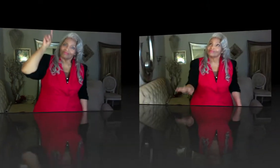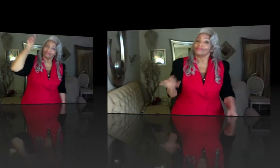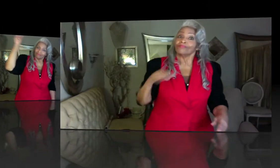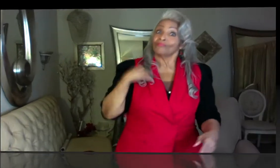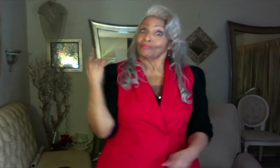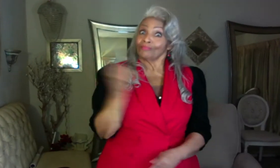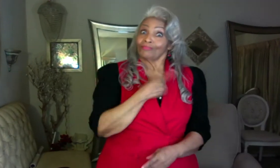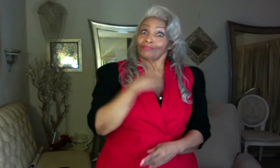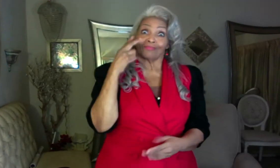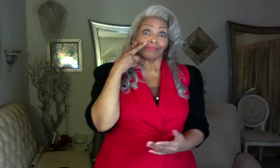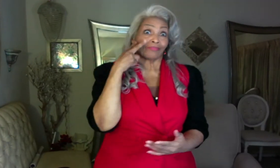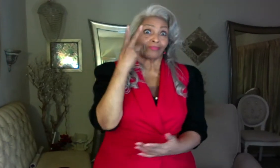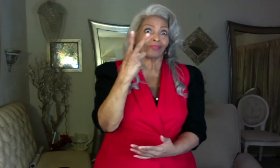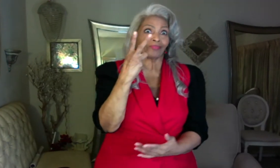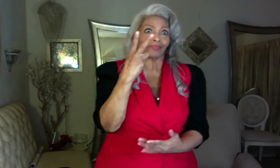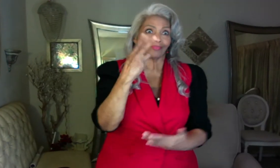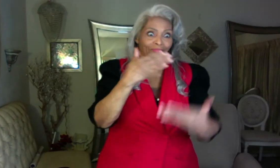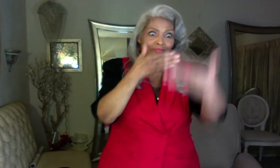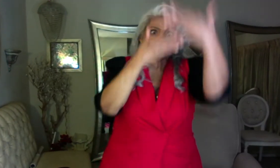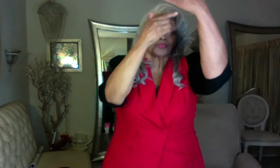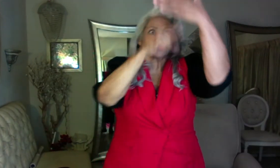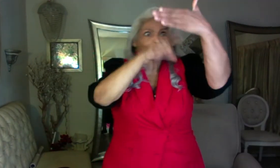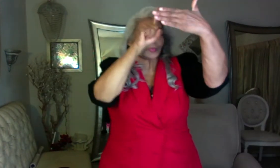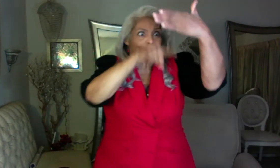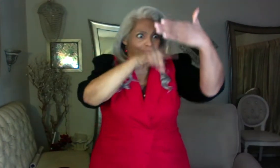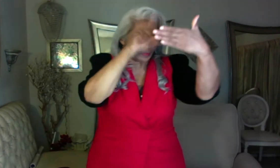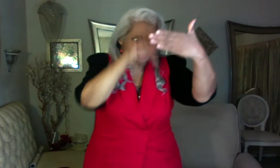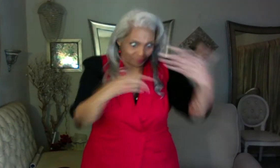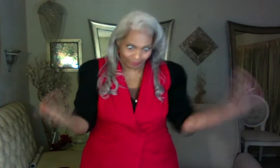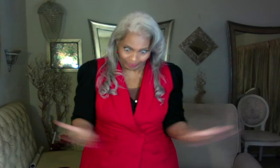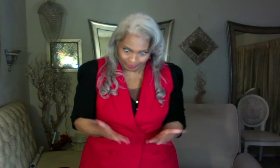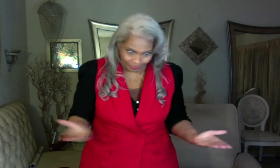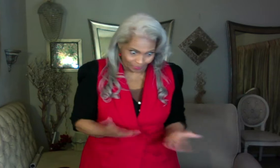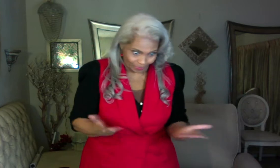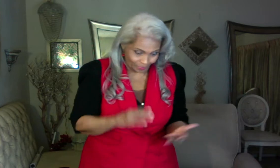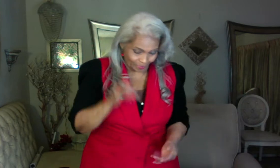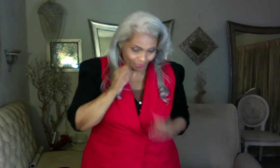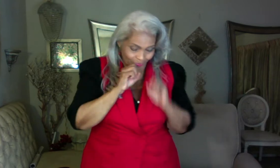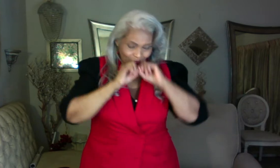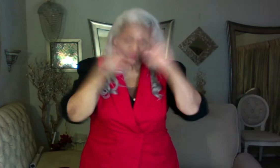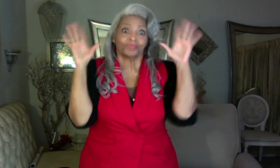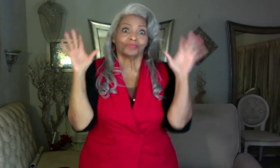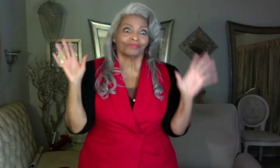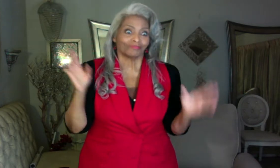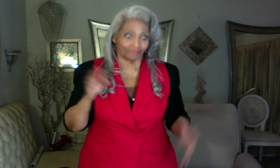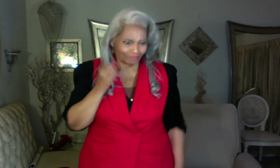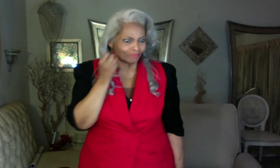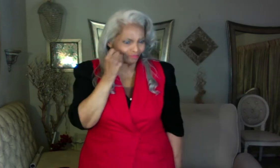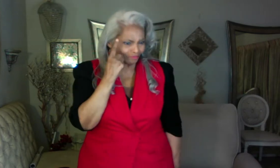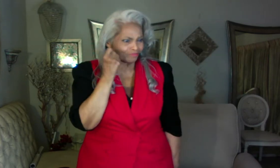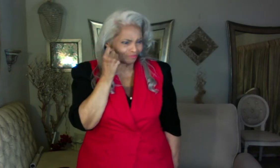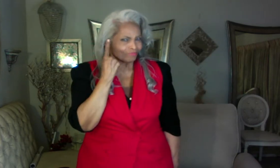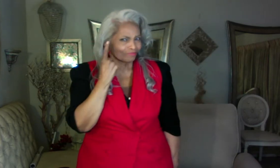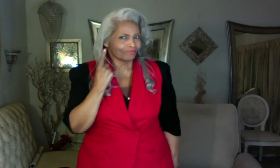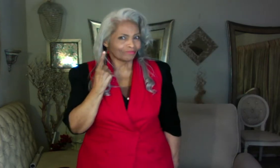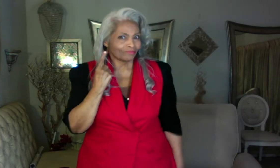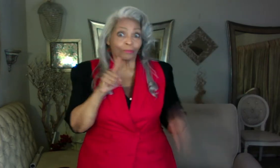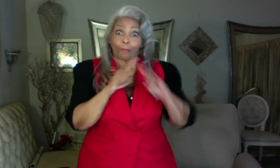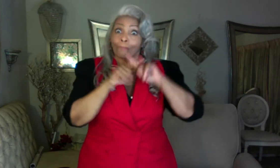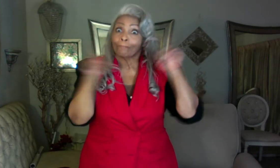We see the present. clearly. Yeah, like 2020 vision. We understand it. Yeah, but